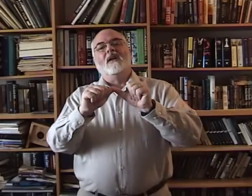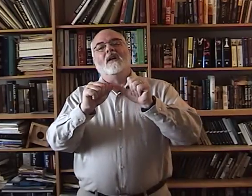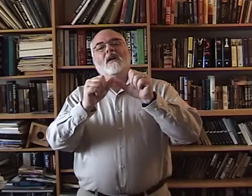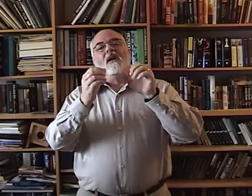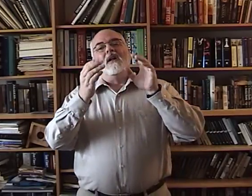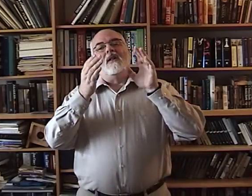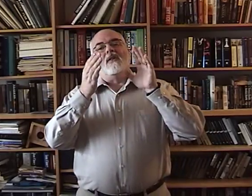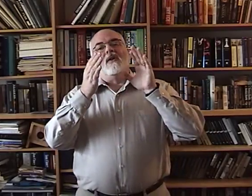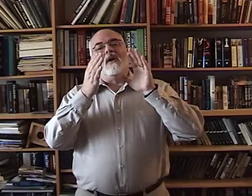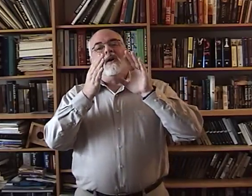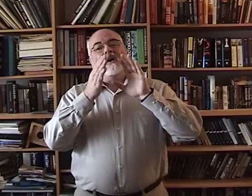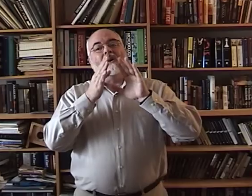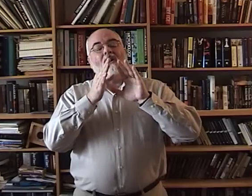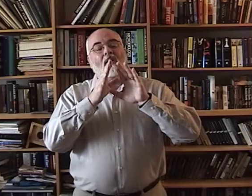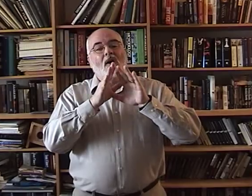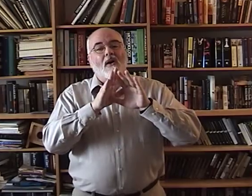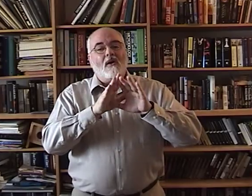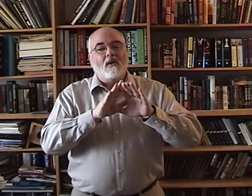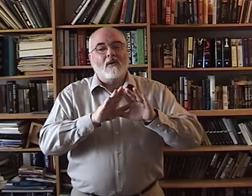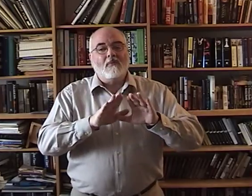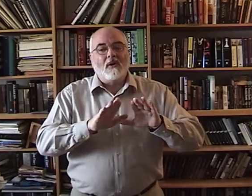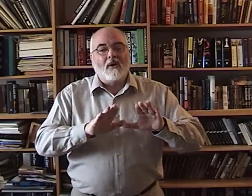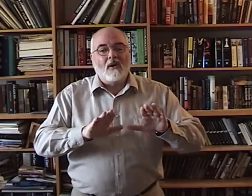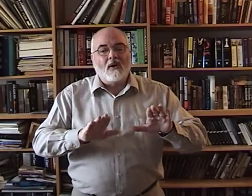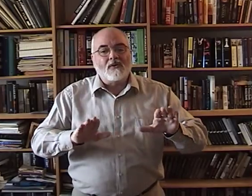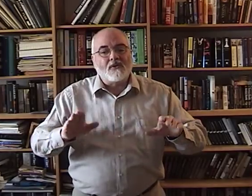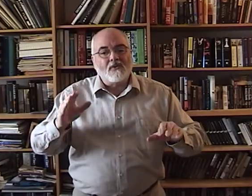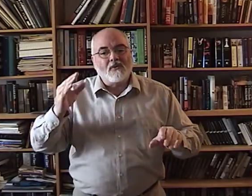the calm assurance